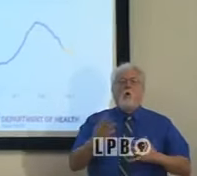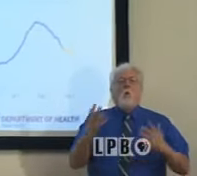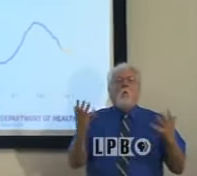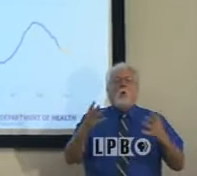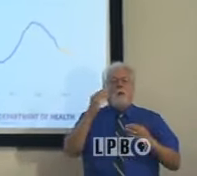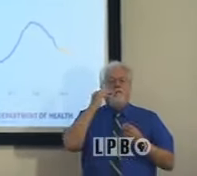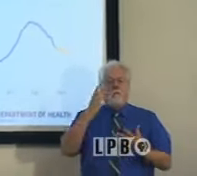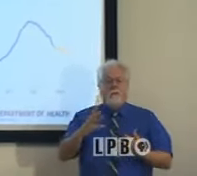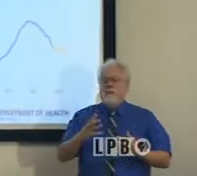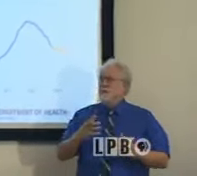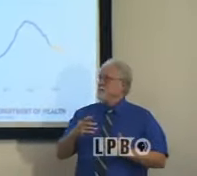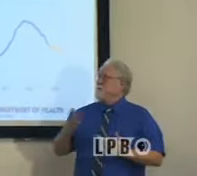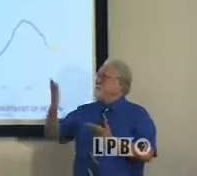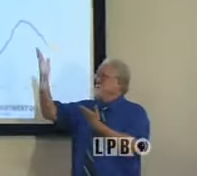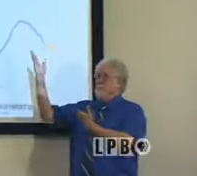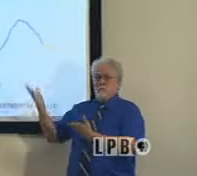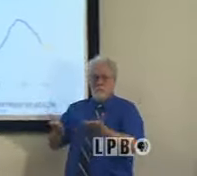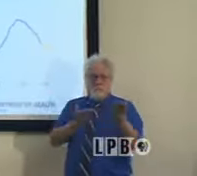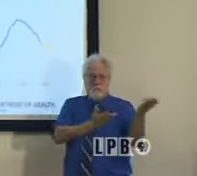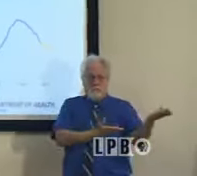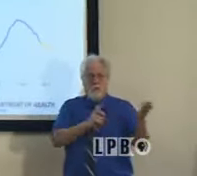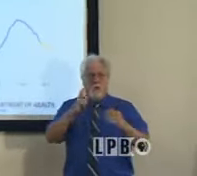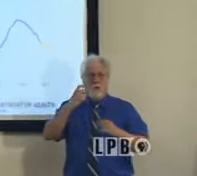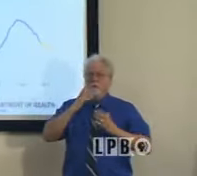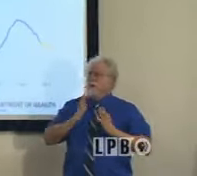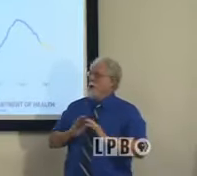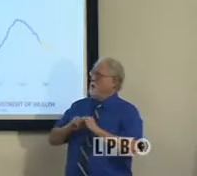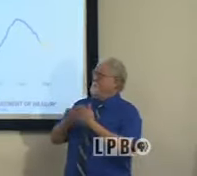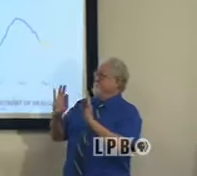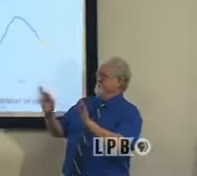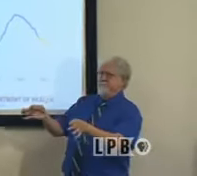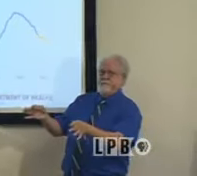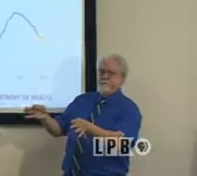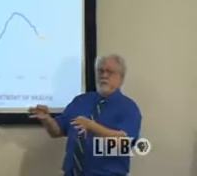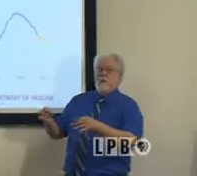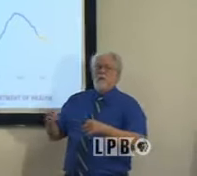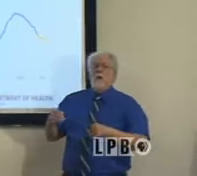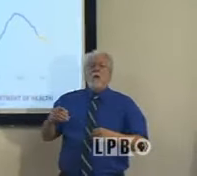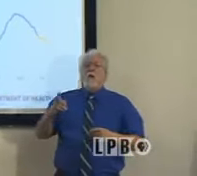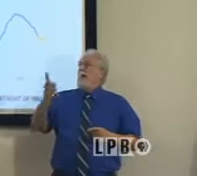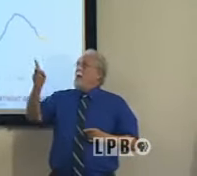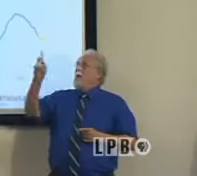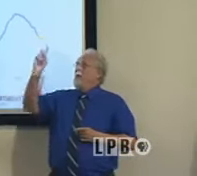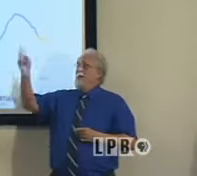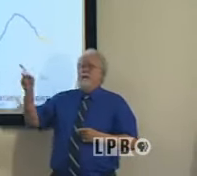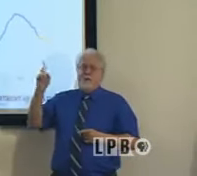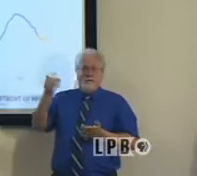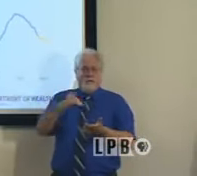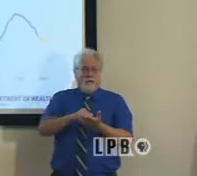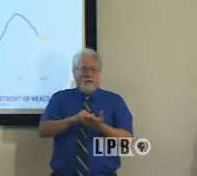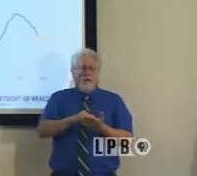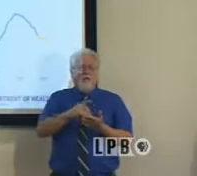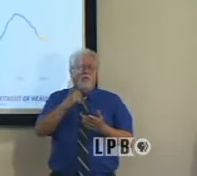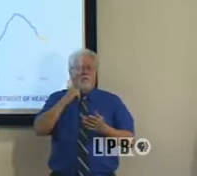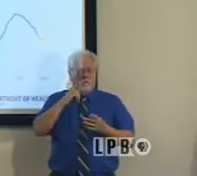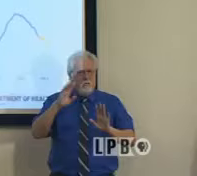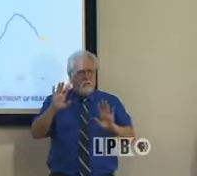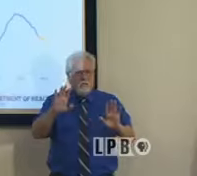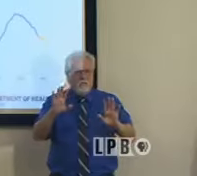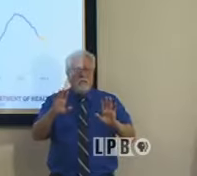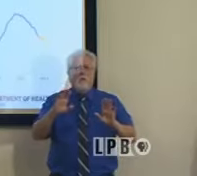information we put in front of the governor and some of how he made his decision. So this is, again, for orientation.